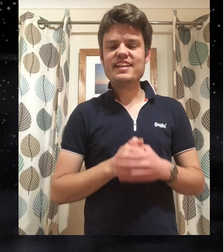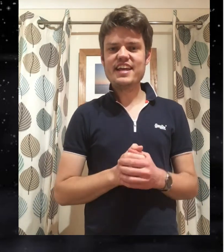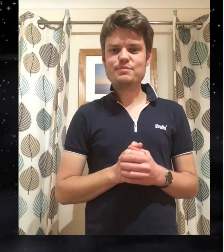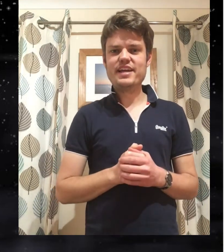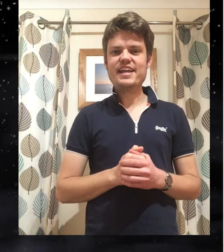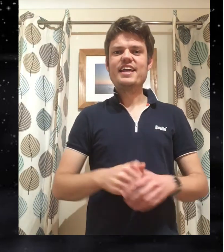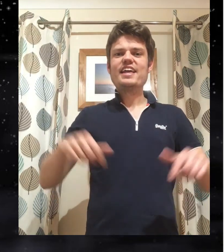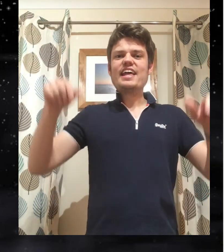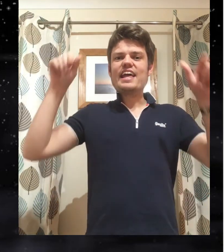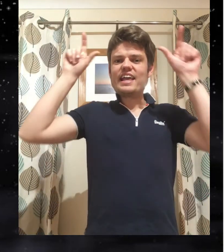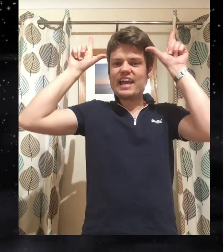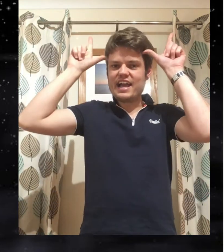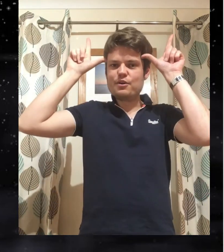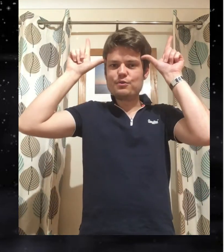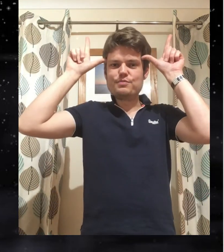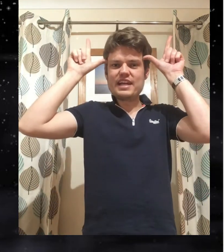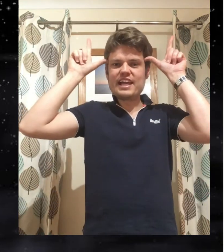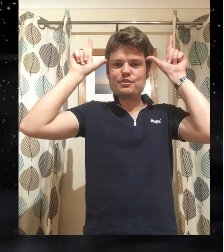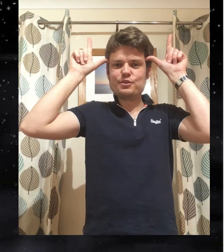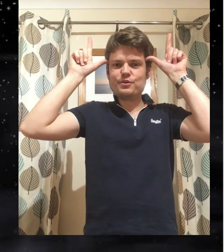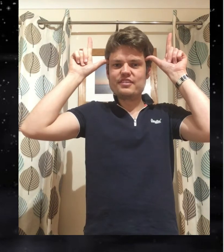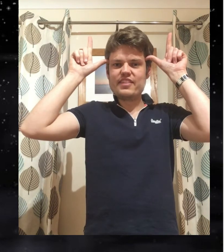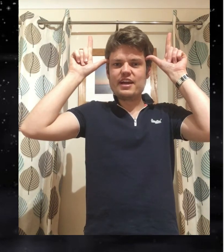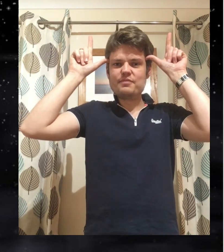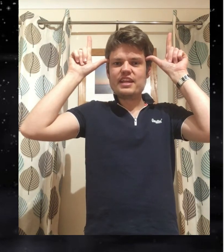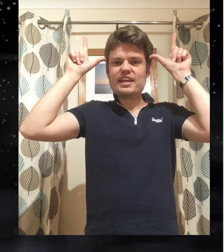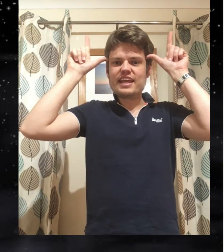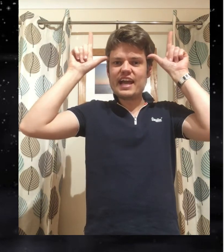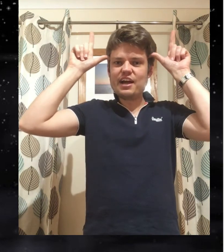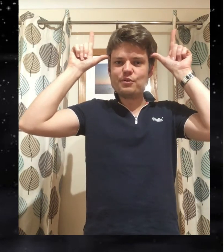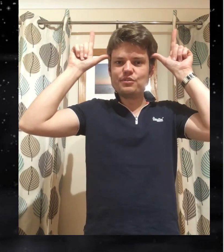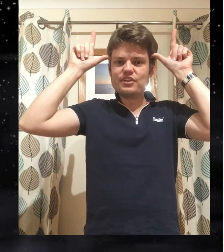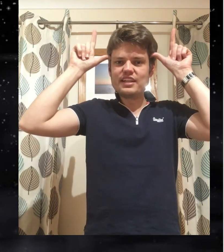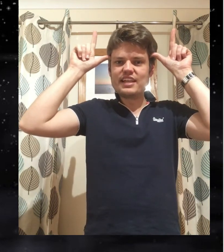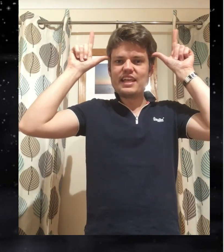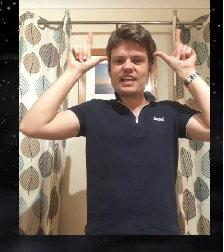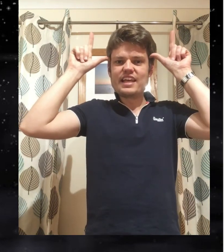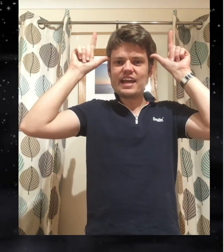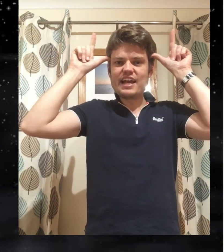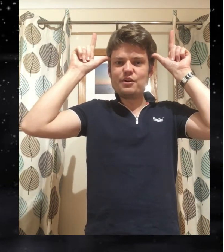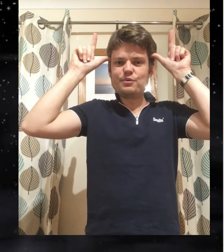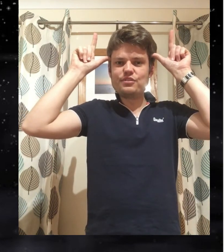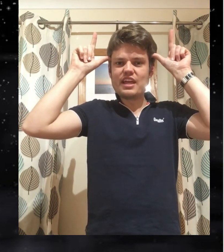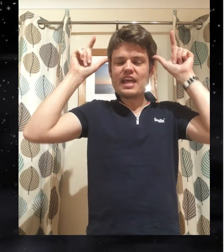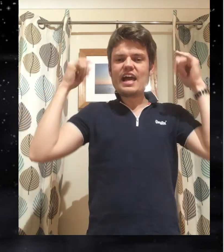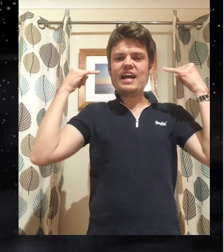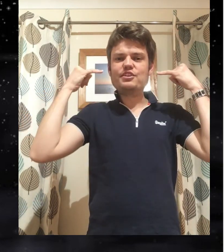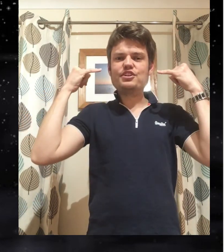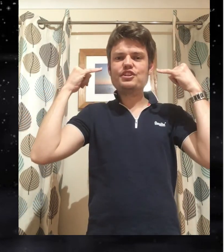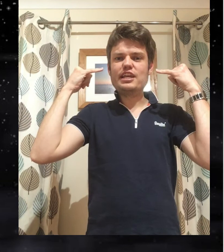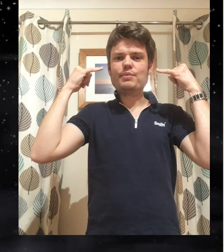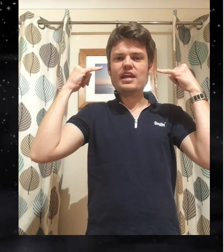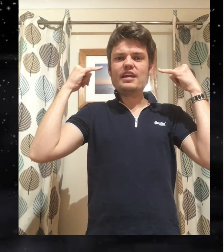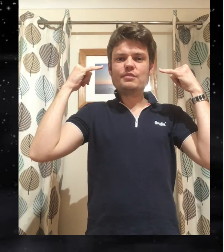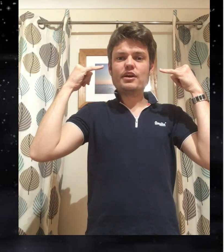next pick cows make a cow's horns like that cows cows and